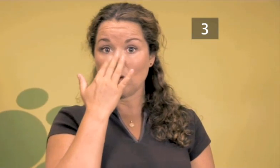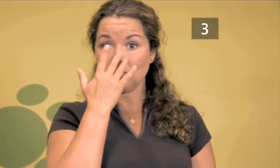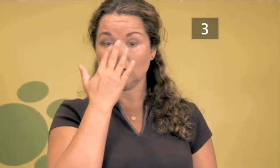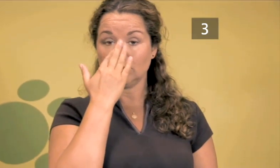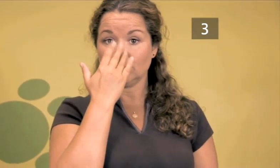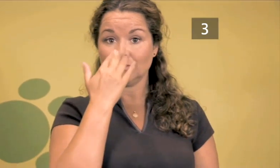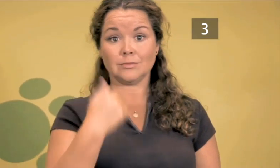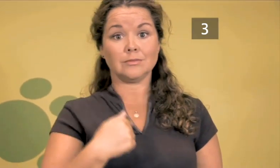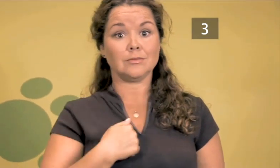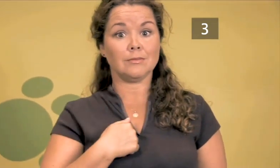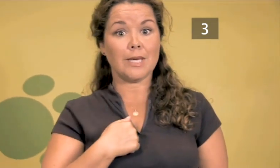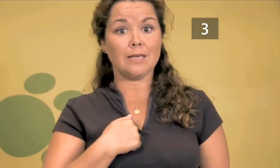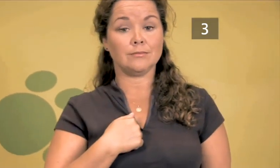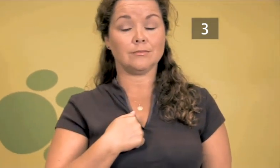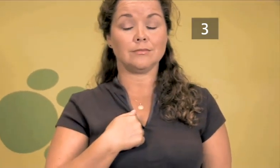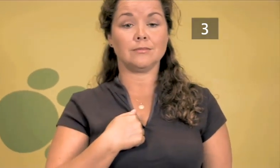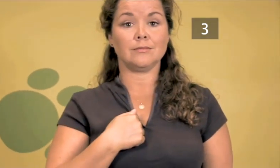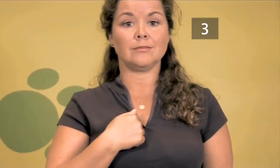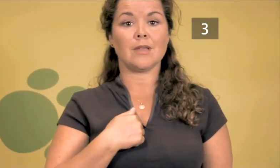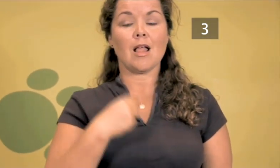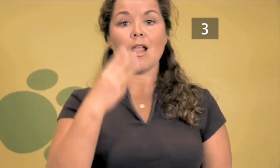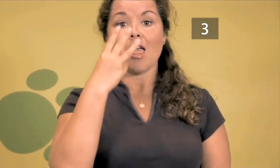Age Me 37